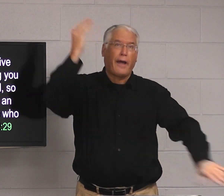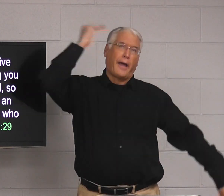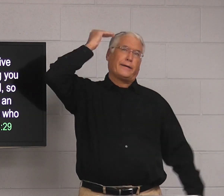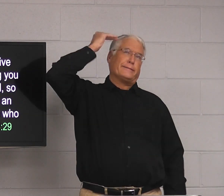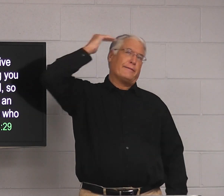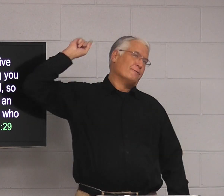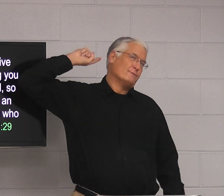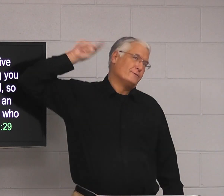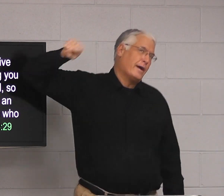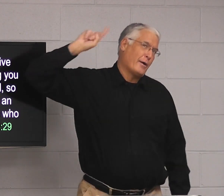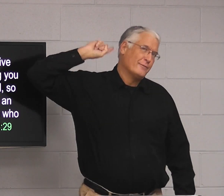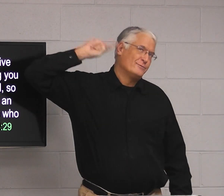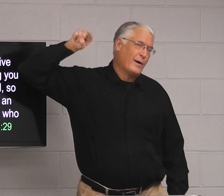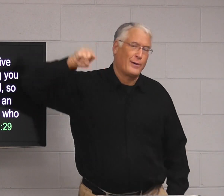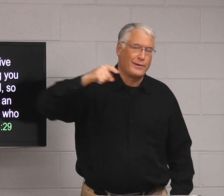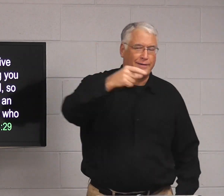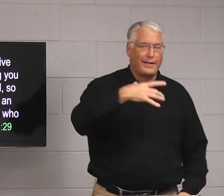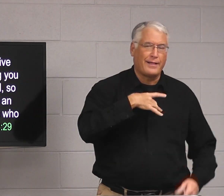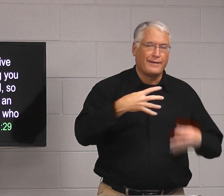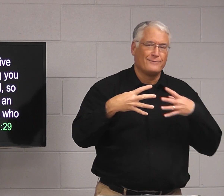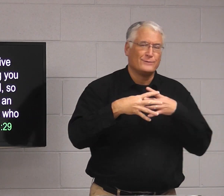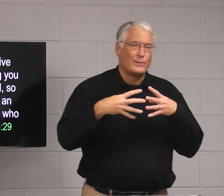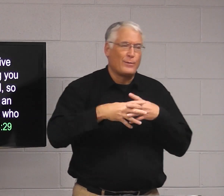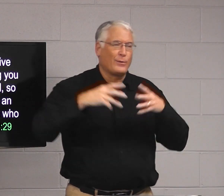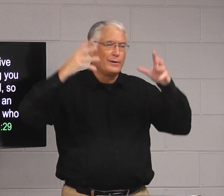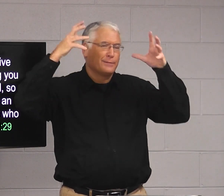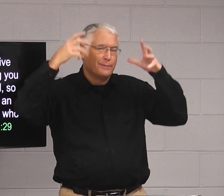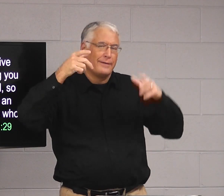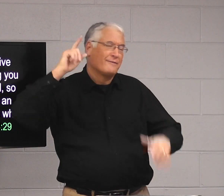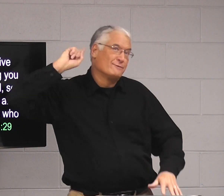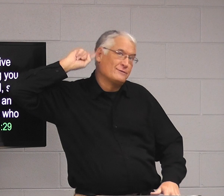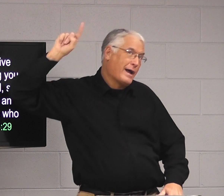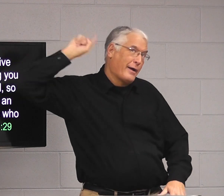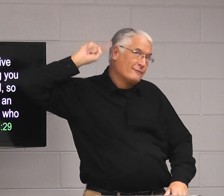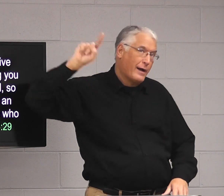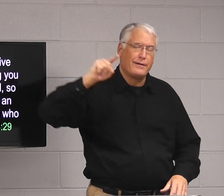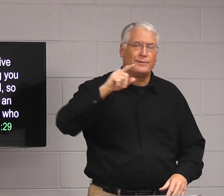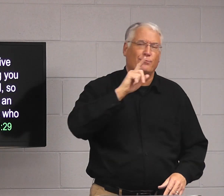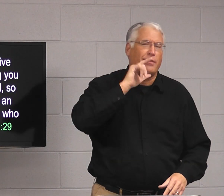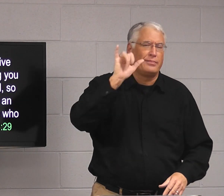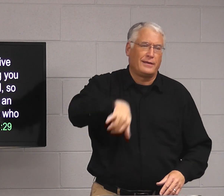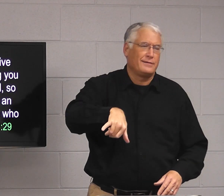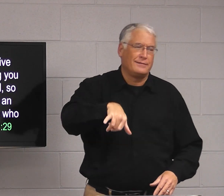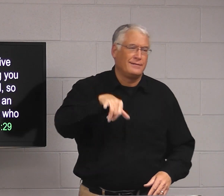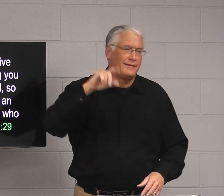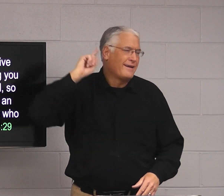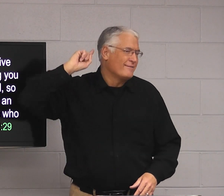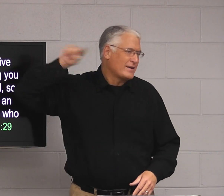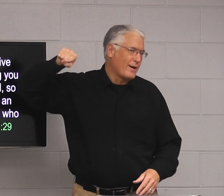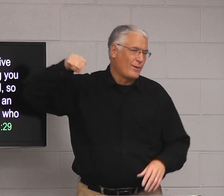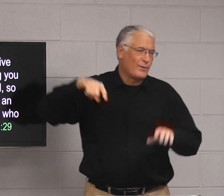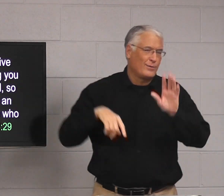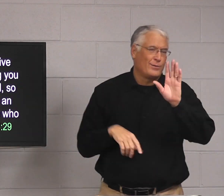Maybe Mike Jonathan knows. says foul. He's football. He's heard foul. But no, that's not that foul.